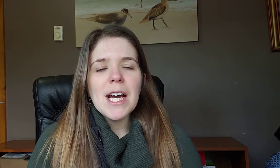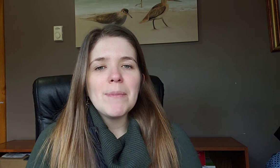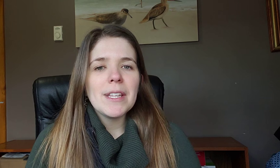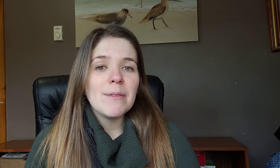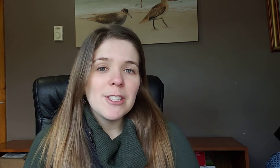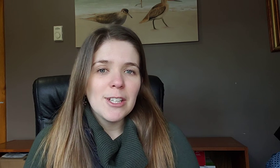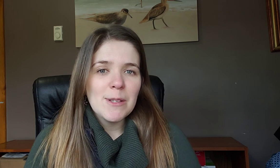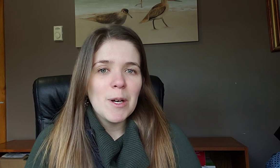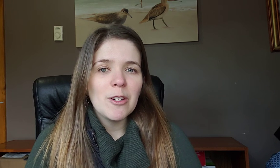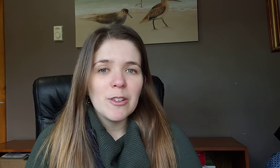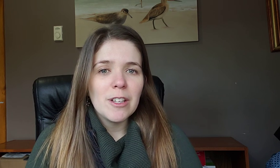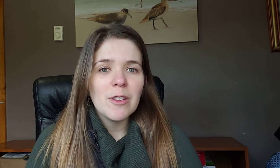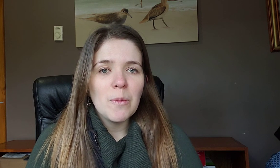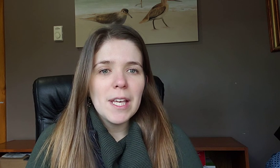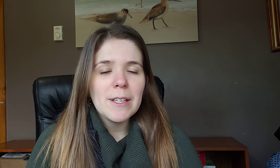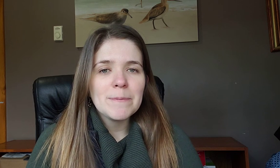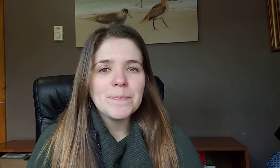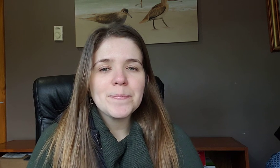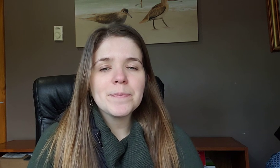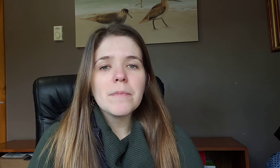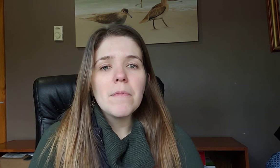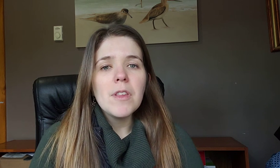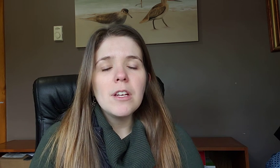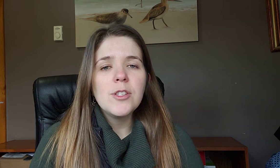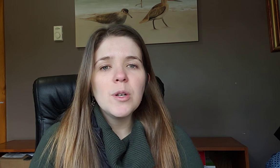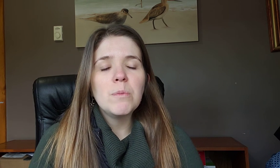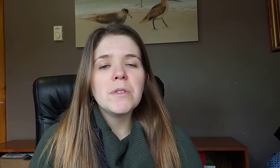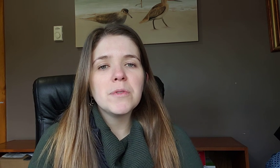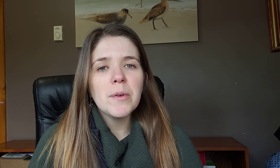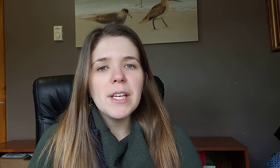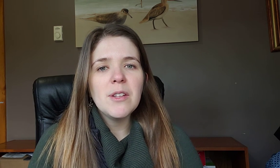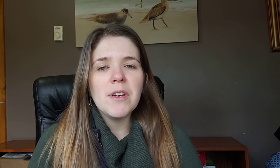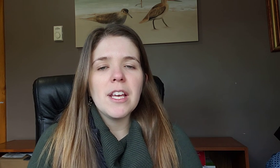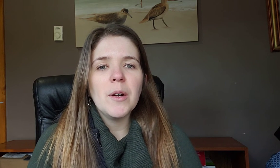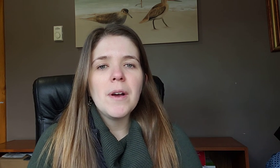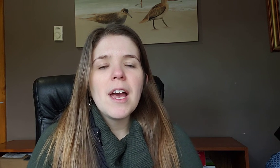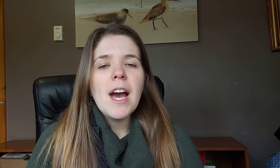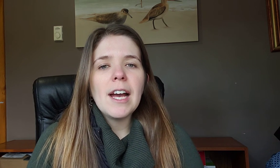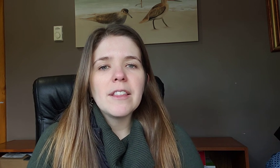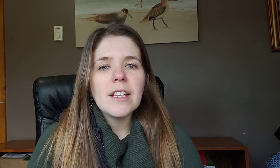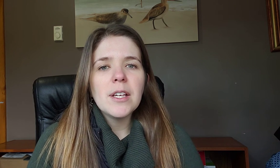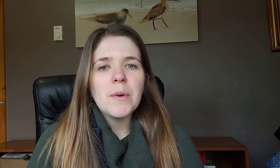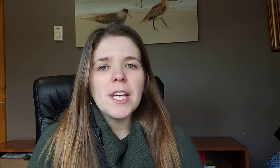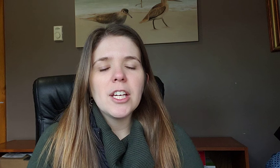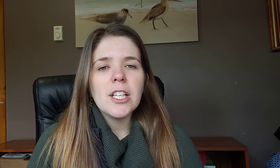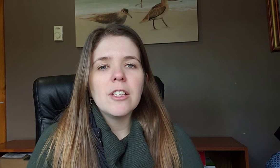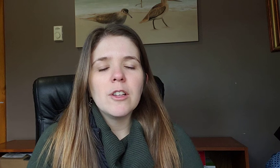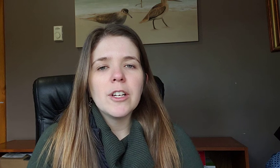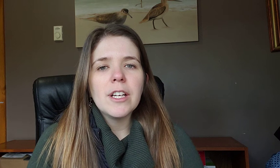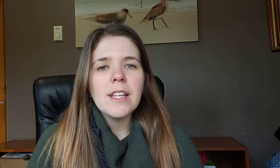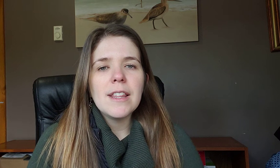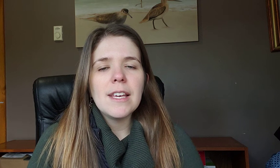topic that we talked about earlier in the week so before we end the video I thought that we could learn the